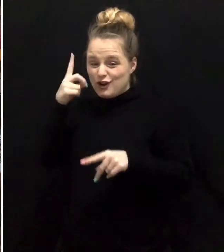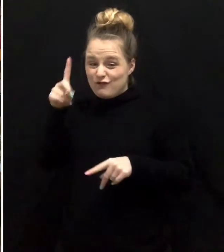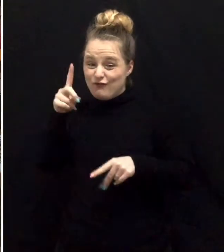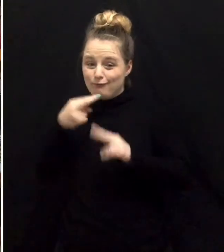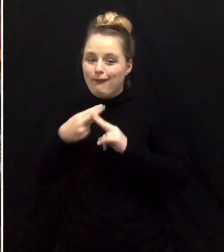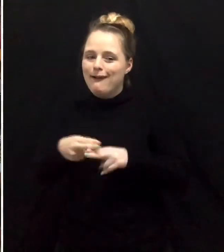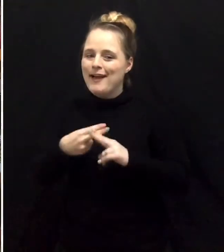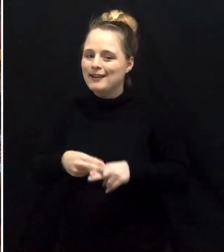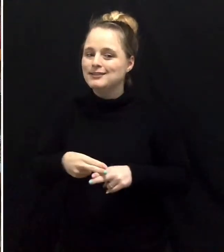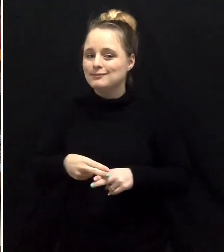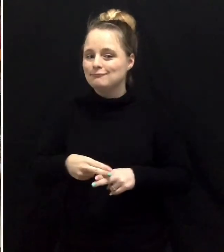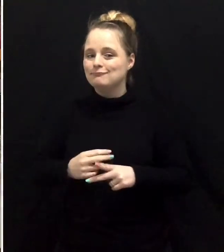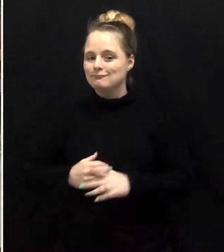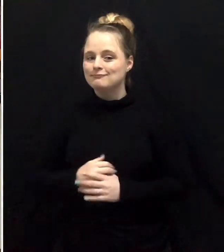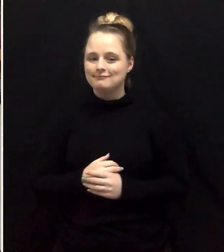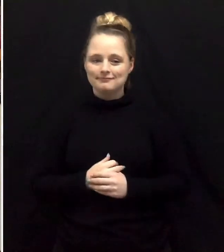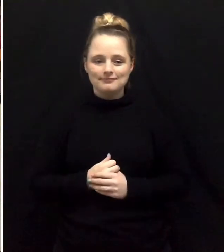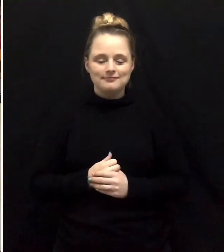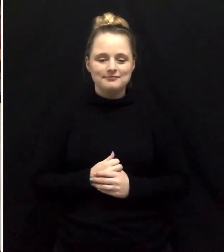hunting Easter eggs.